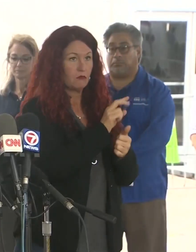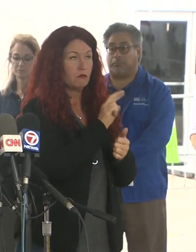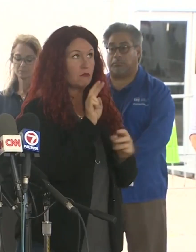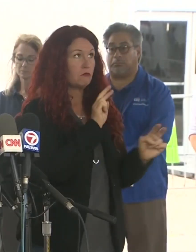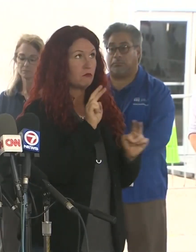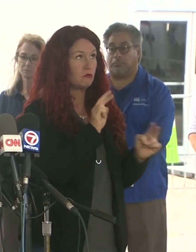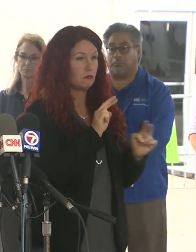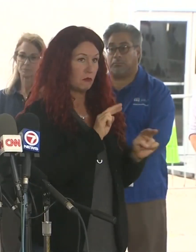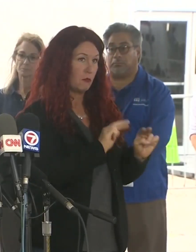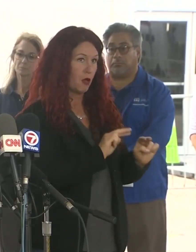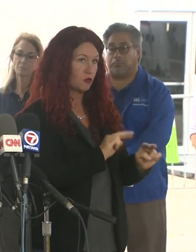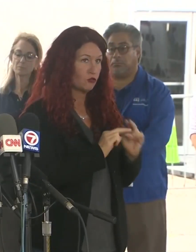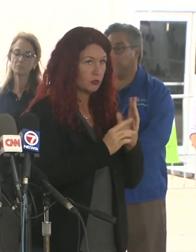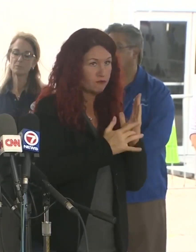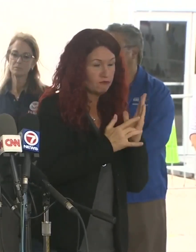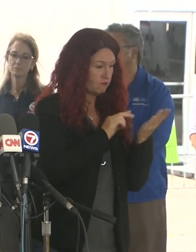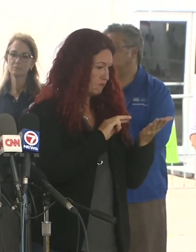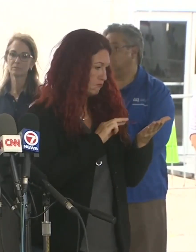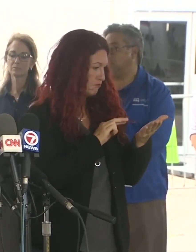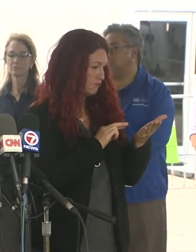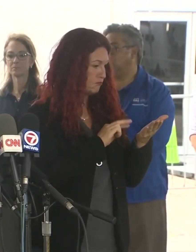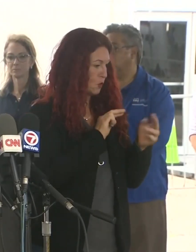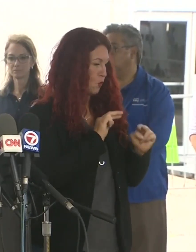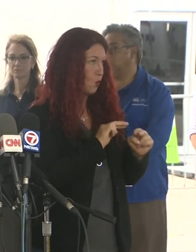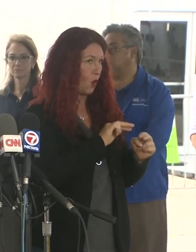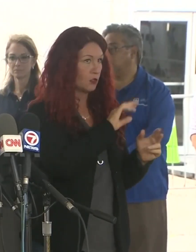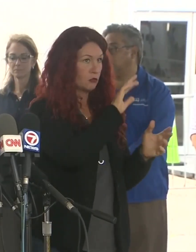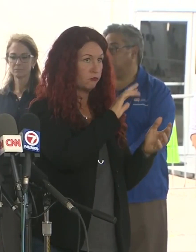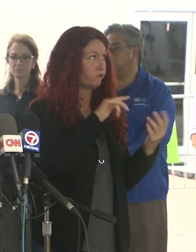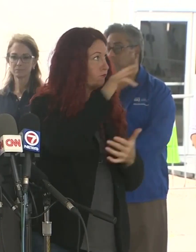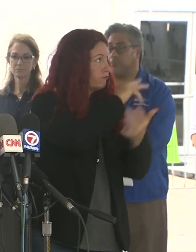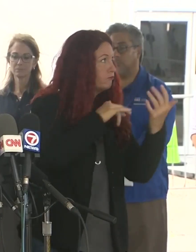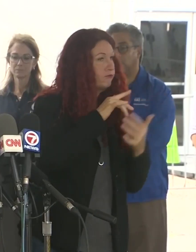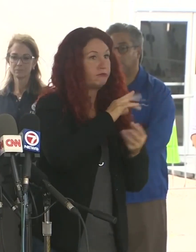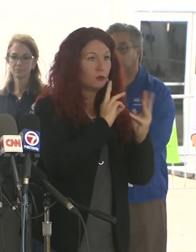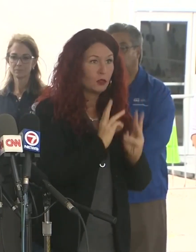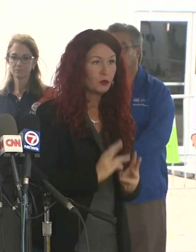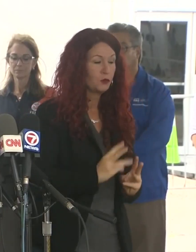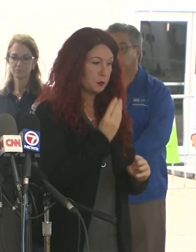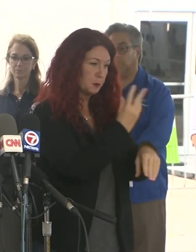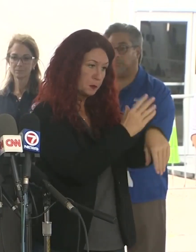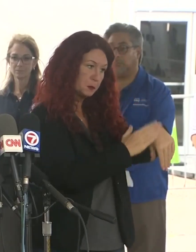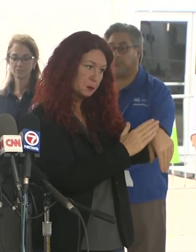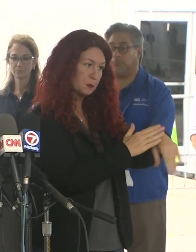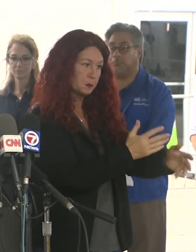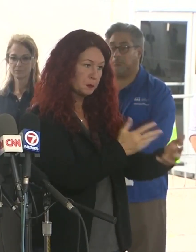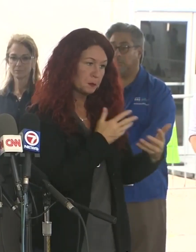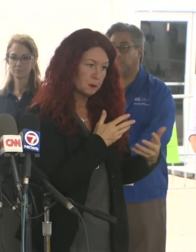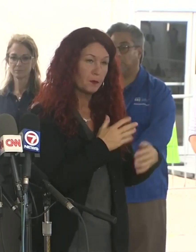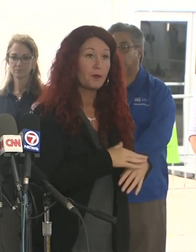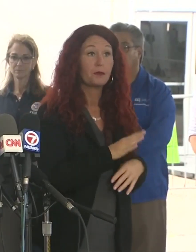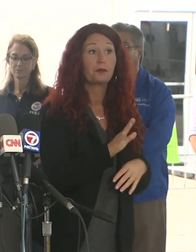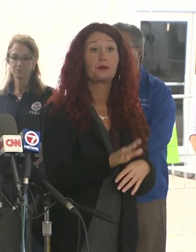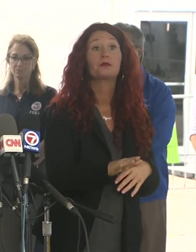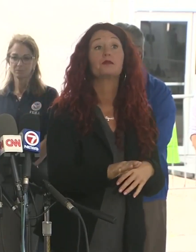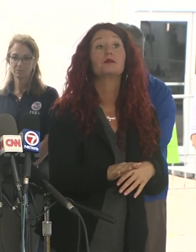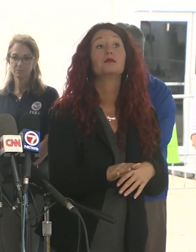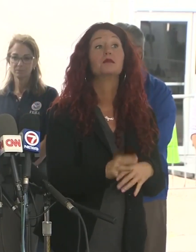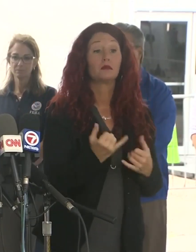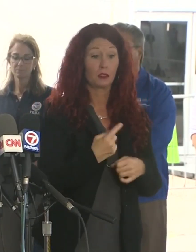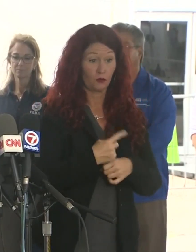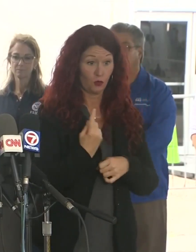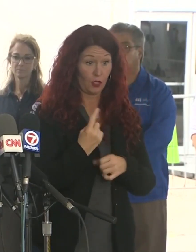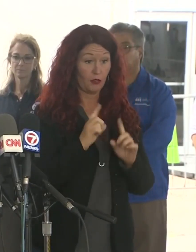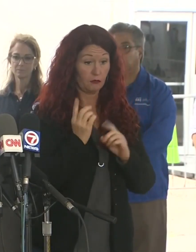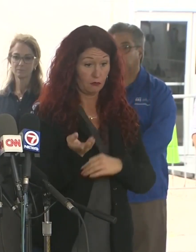And throughout the team's ongoing hard work today, despite the rain and the other adverse conditions, we have recovered